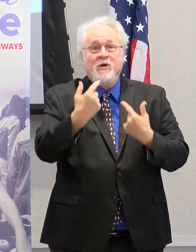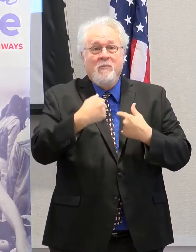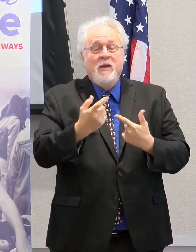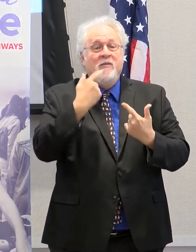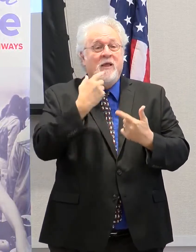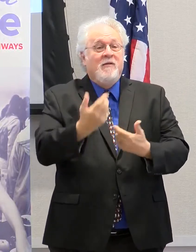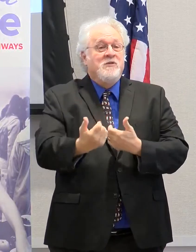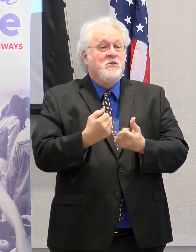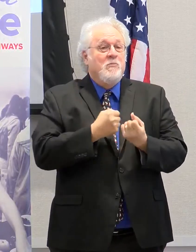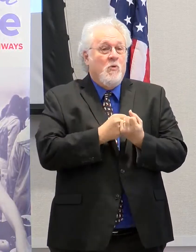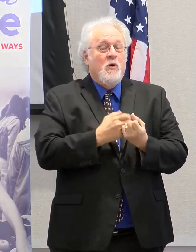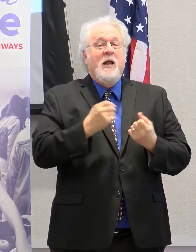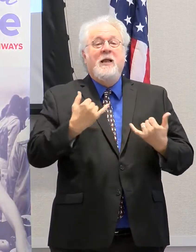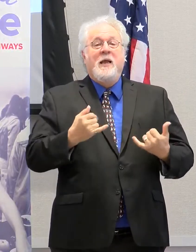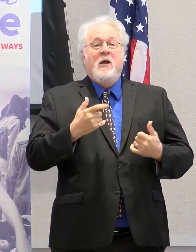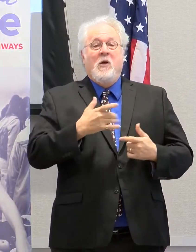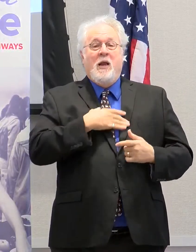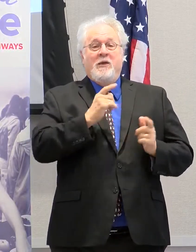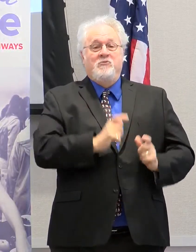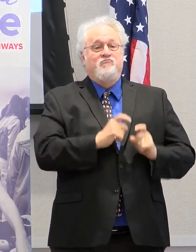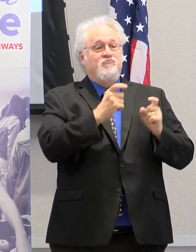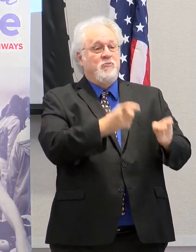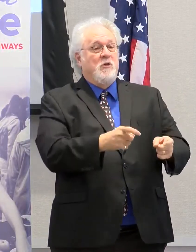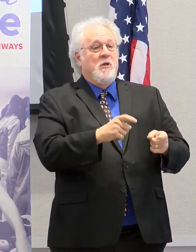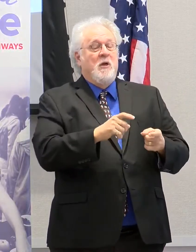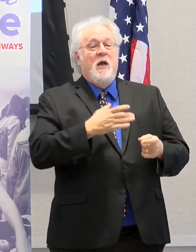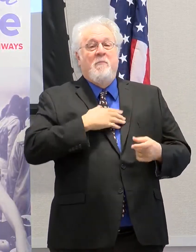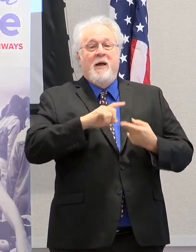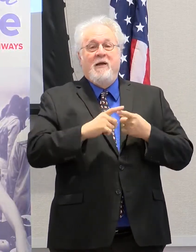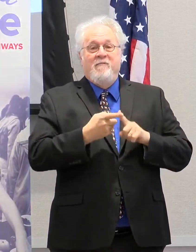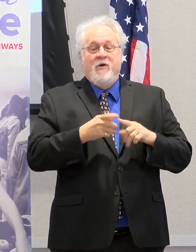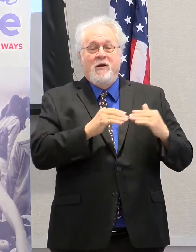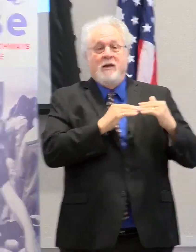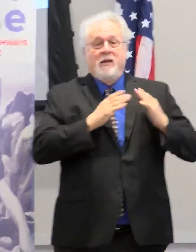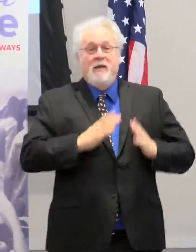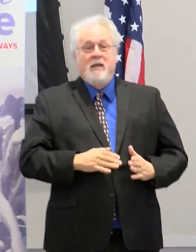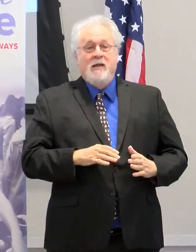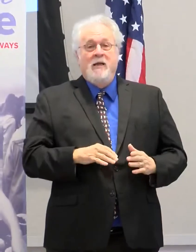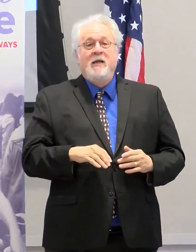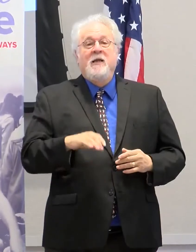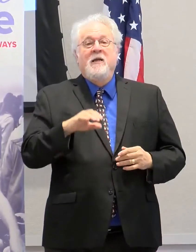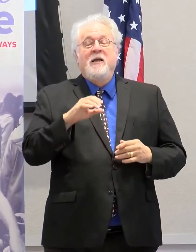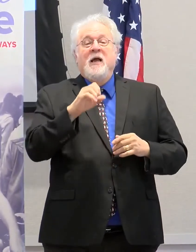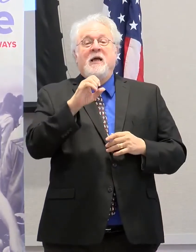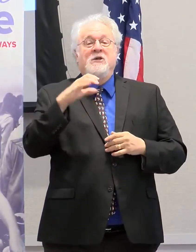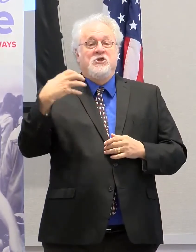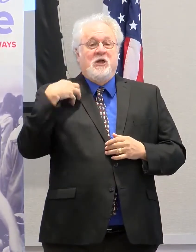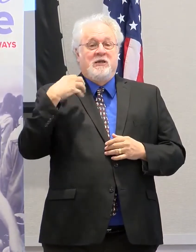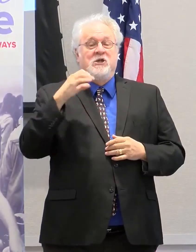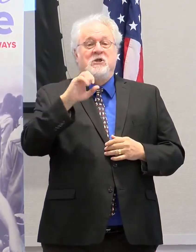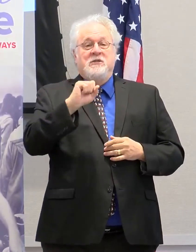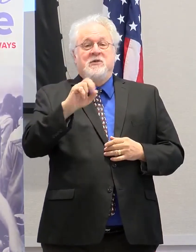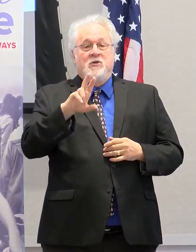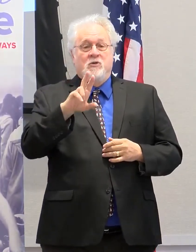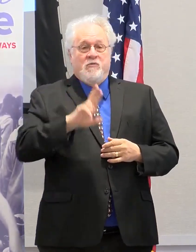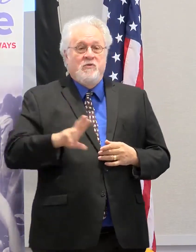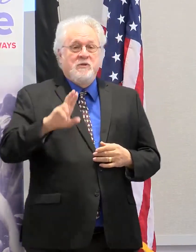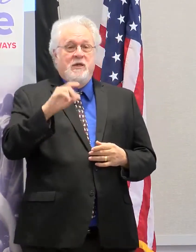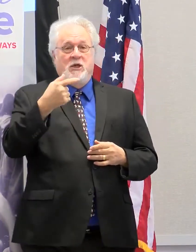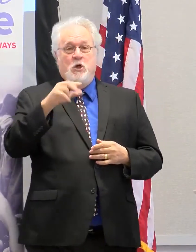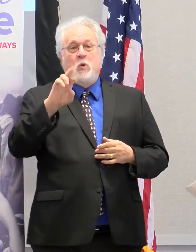your support, and now I would like to turn the mic over to my friend and colleague, Chancellor of Southern University, Ray Belton.